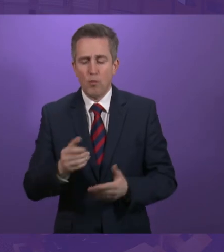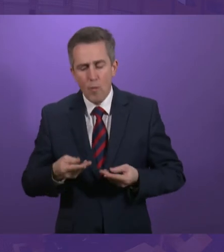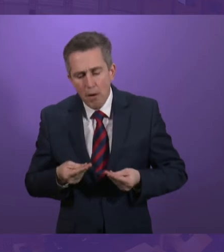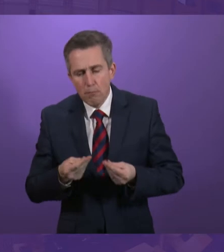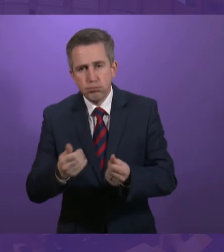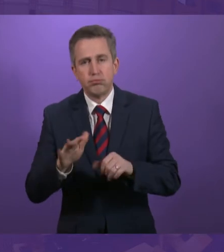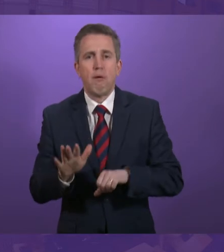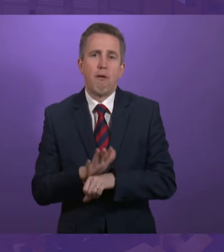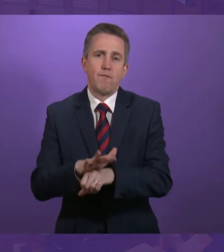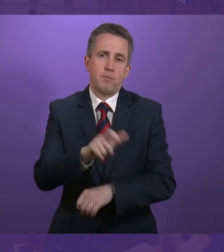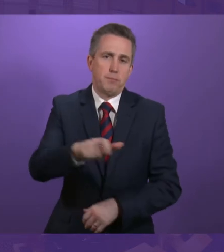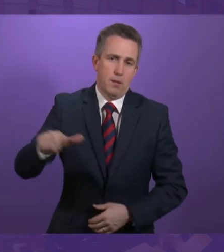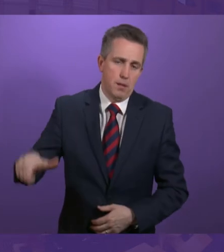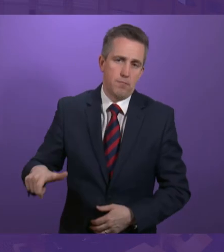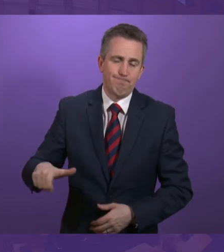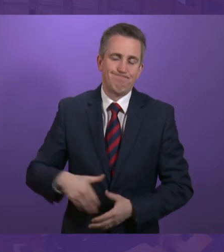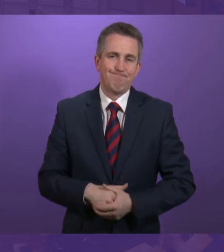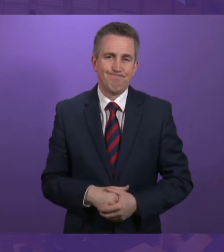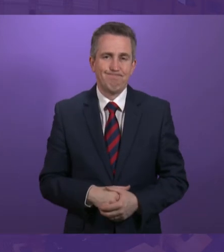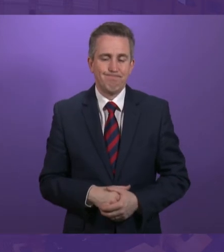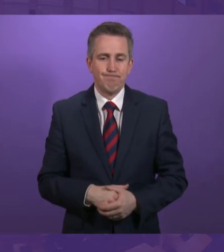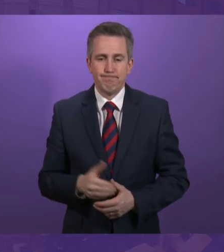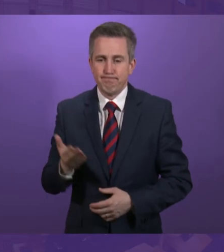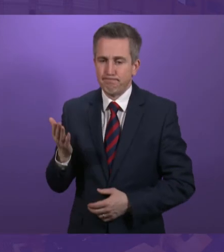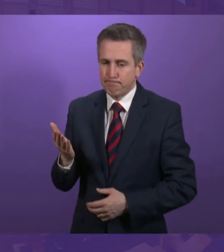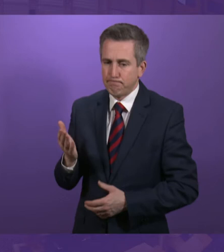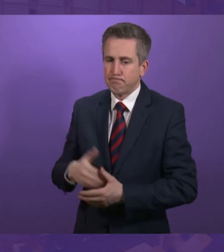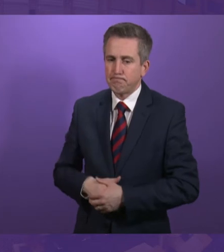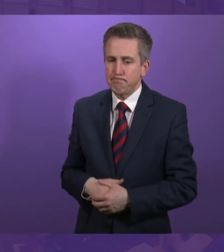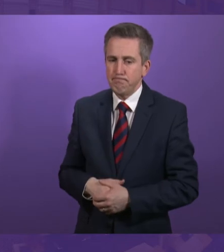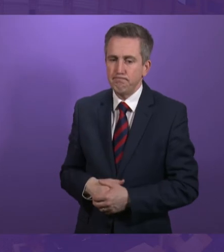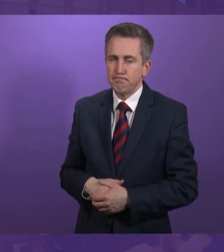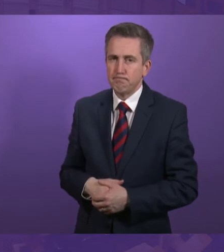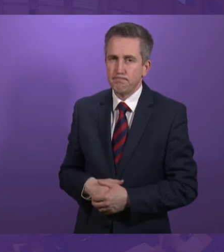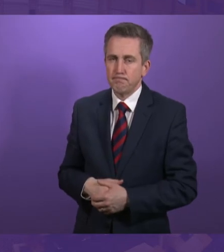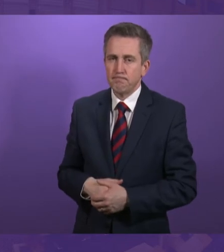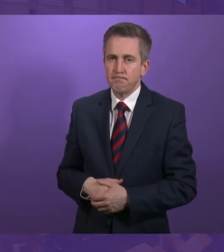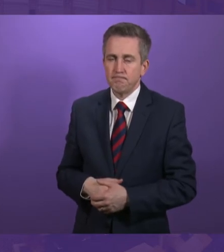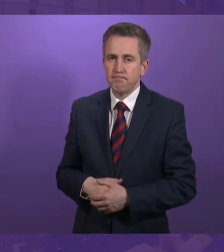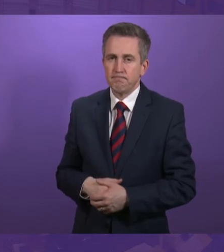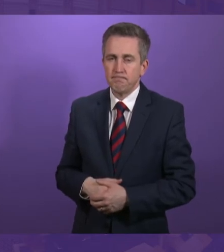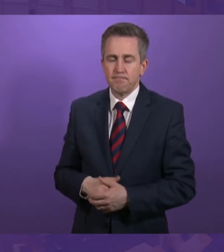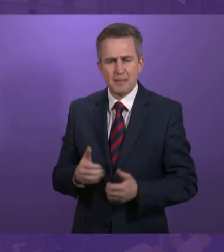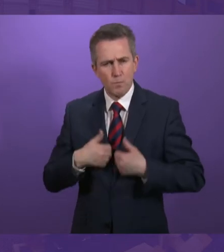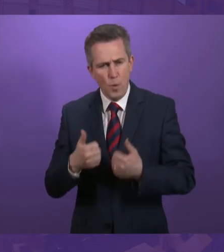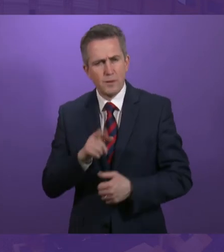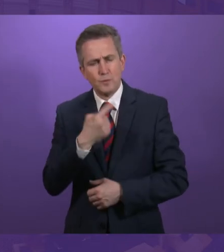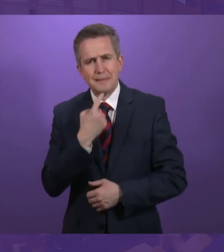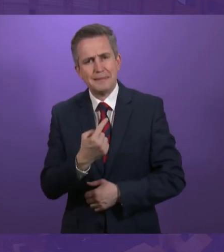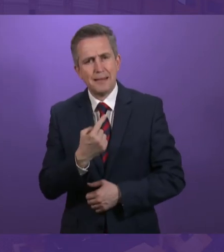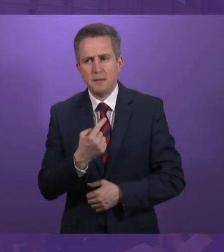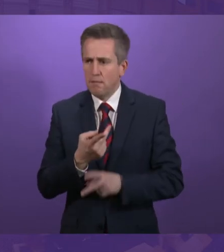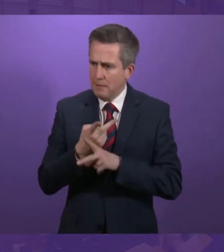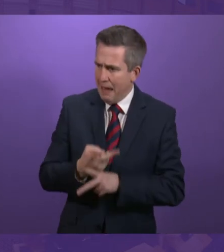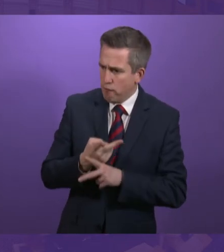Pauline McNeill to be followed by Stuart McMillan. This morning, Cabinet Secretary said that it was a choice that carers could be at risk of